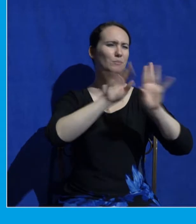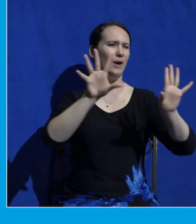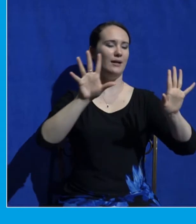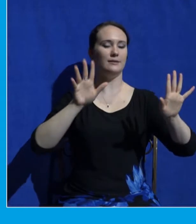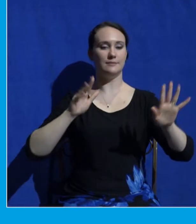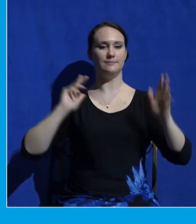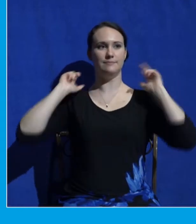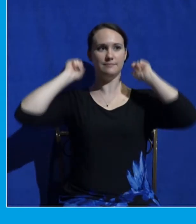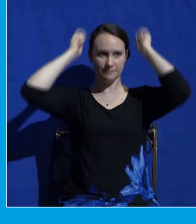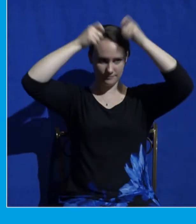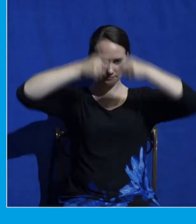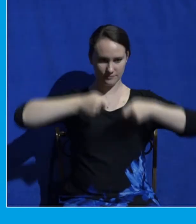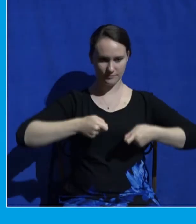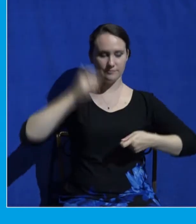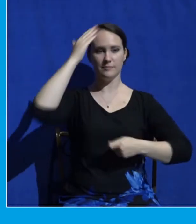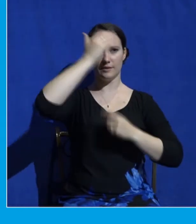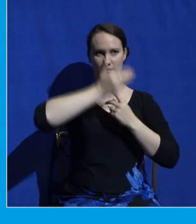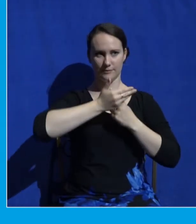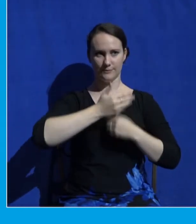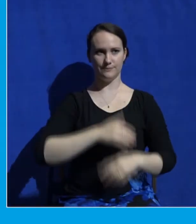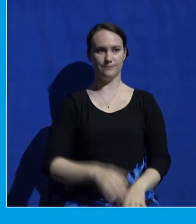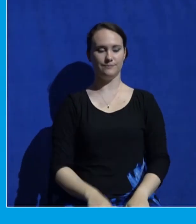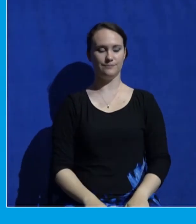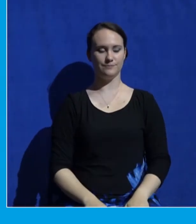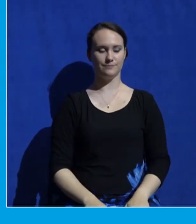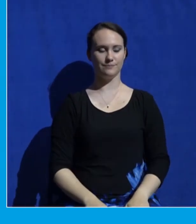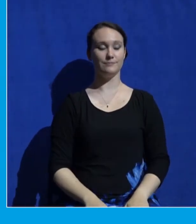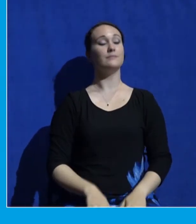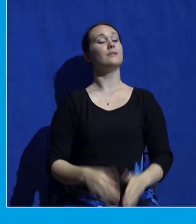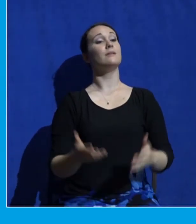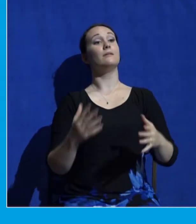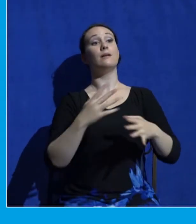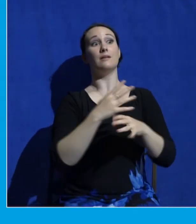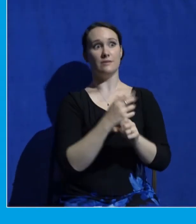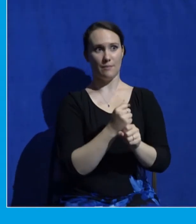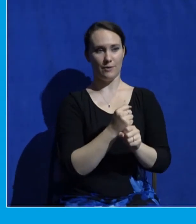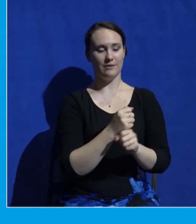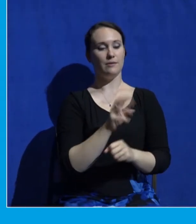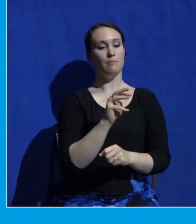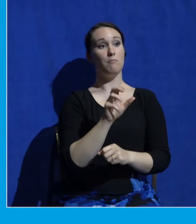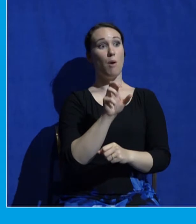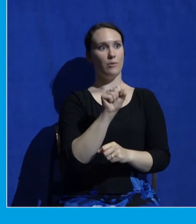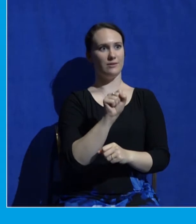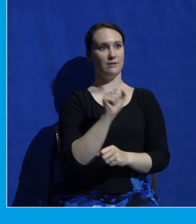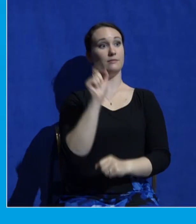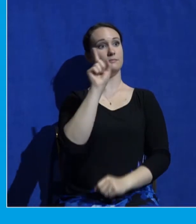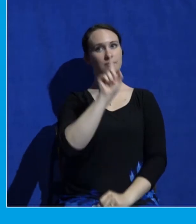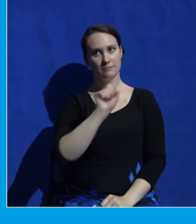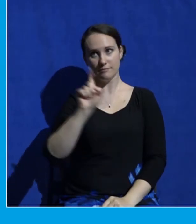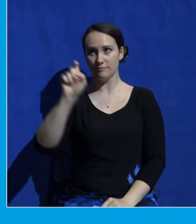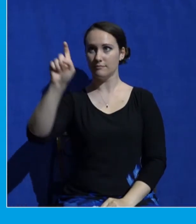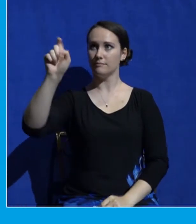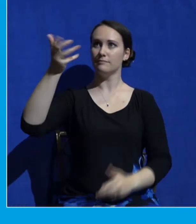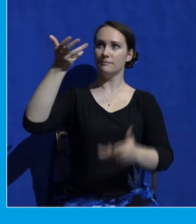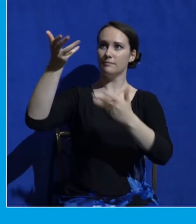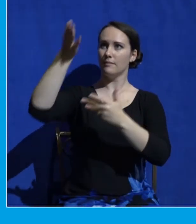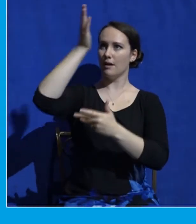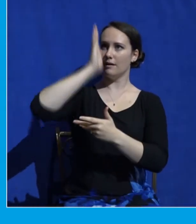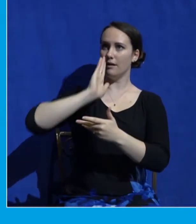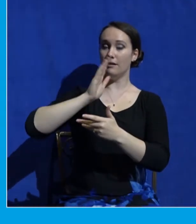So with all that background, let's put it together. Moses goes up on a high mountain to meet with God, a cloud covering that mountain as a